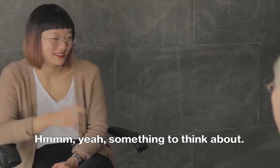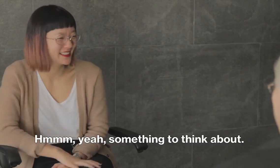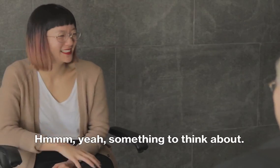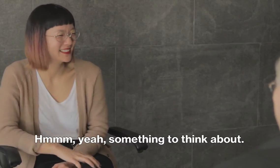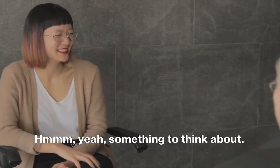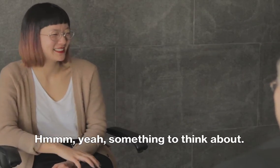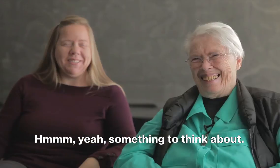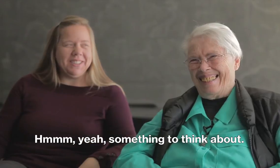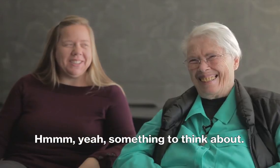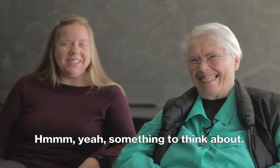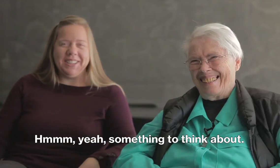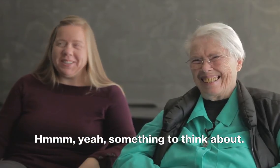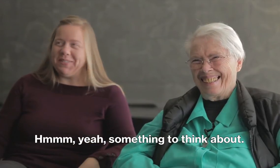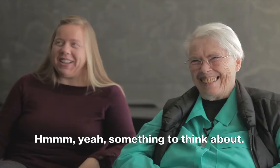Yeah, something to think about.